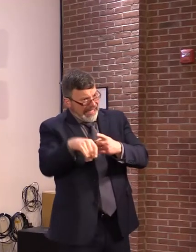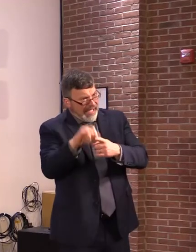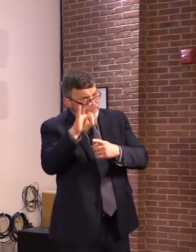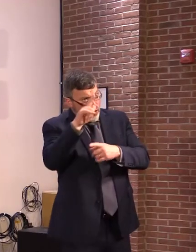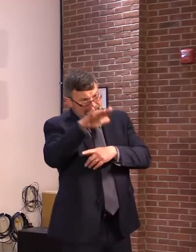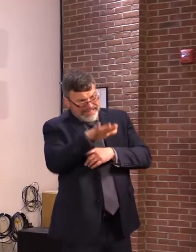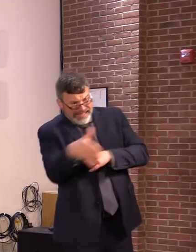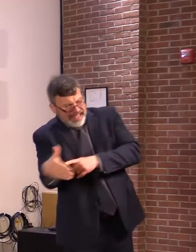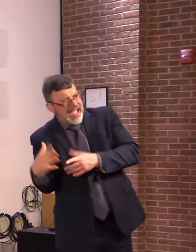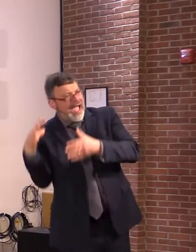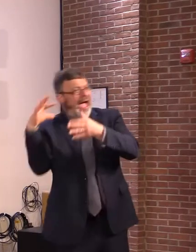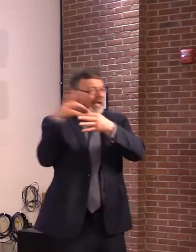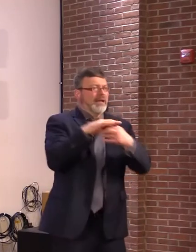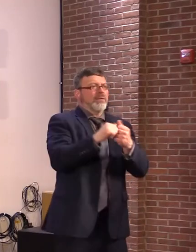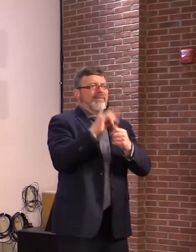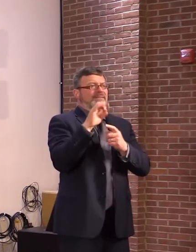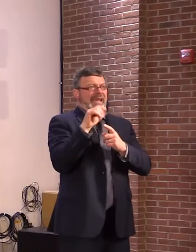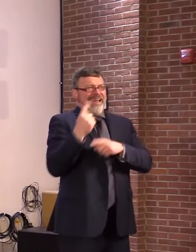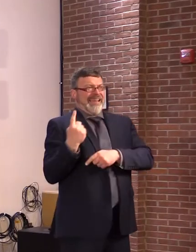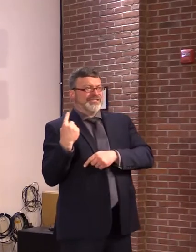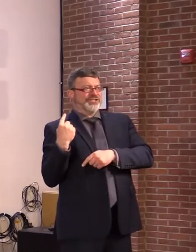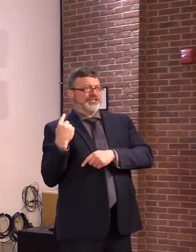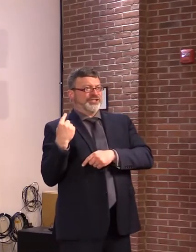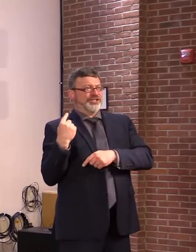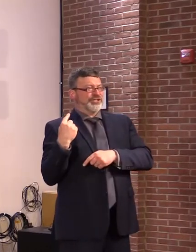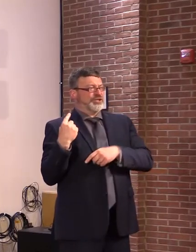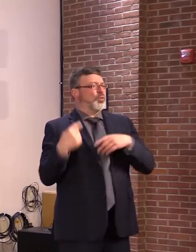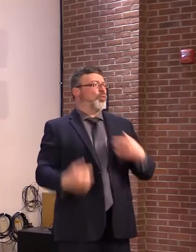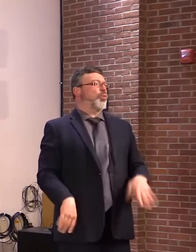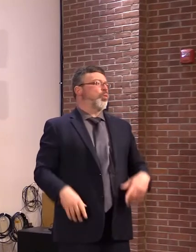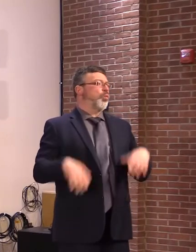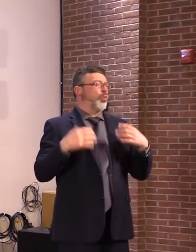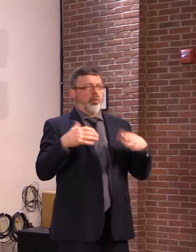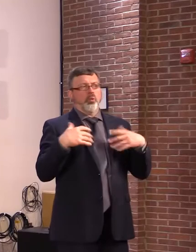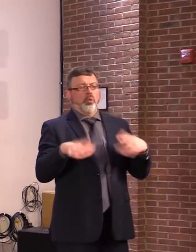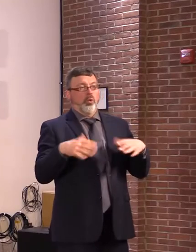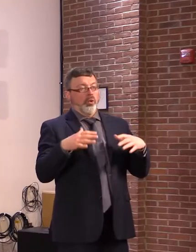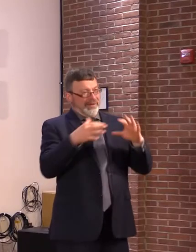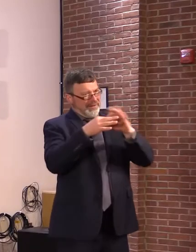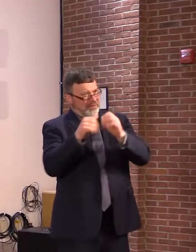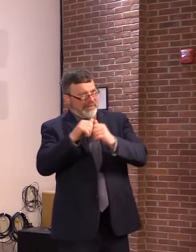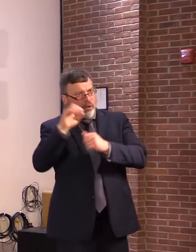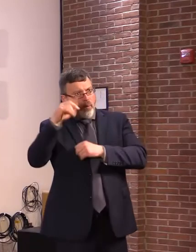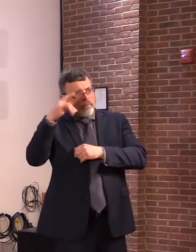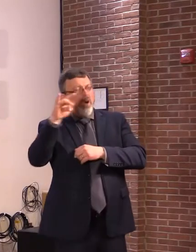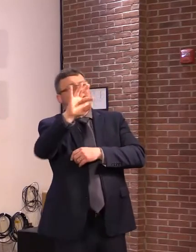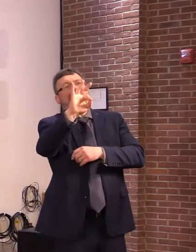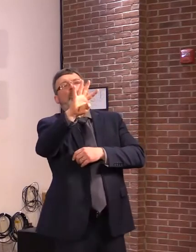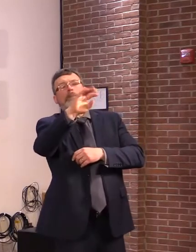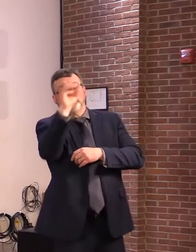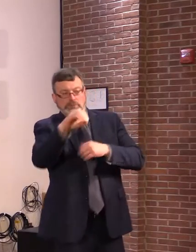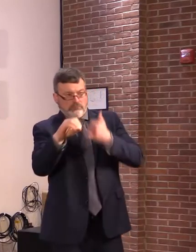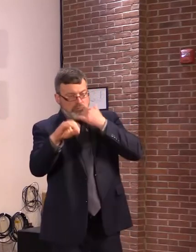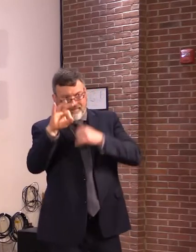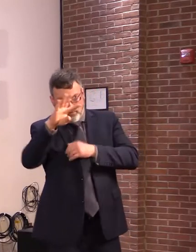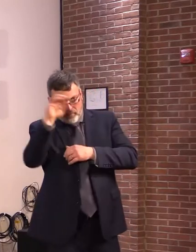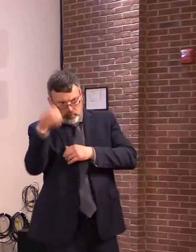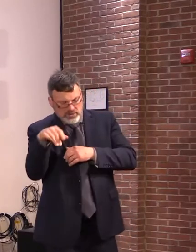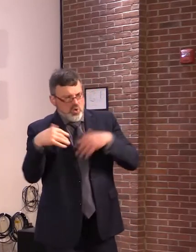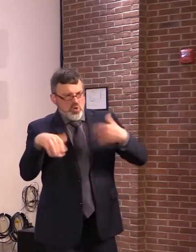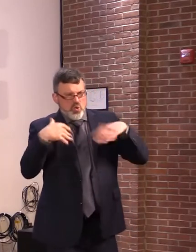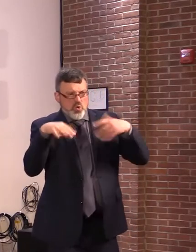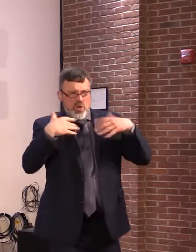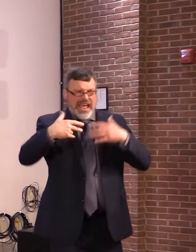Fentanyl is found in other substances beyond opioids. In fact, 46% of total overdoses had a